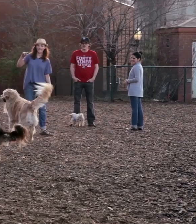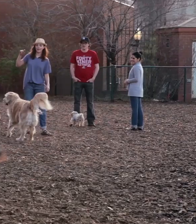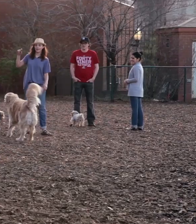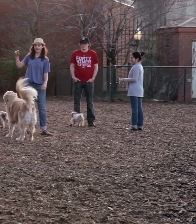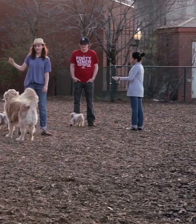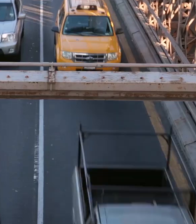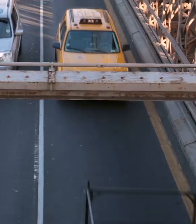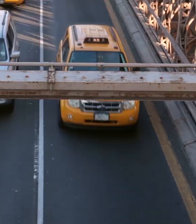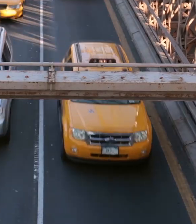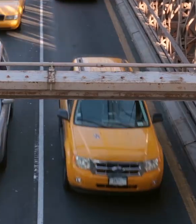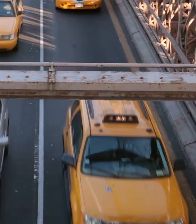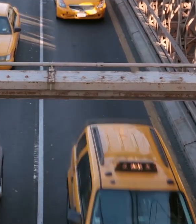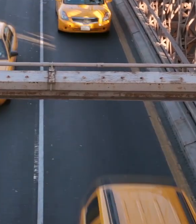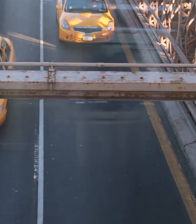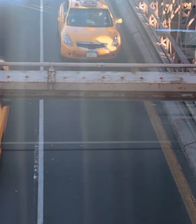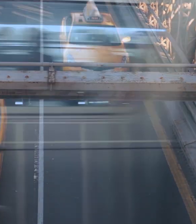Music Thank